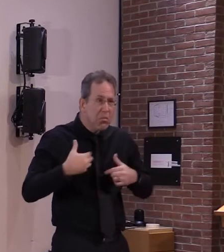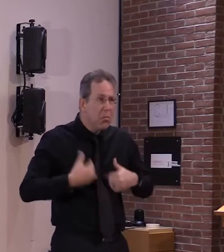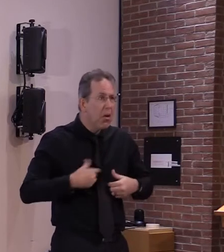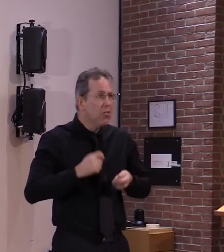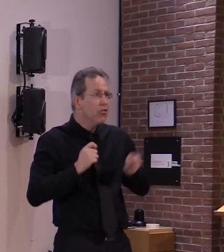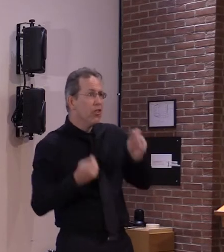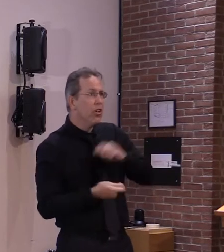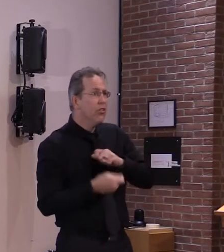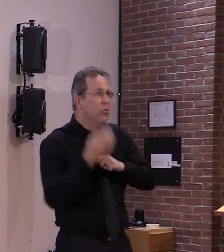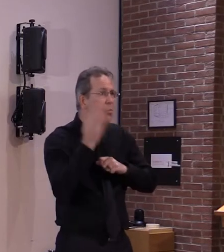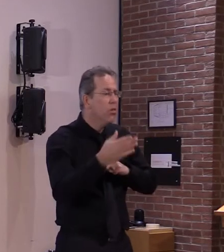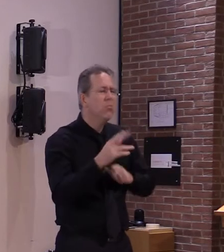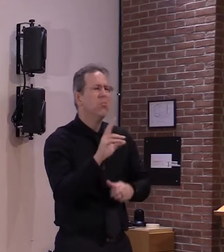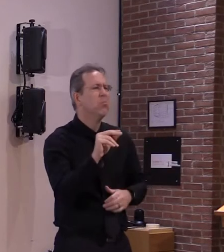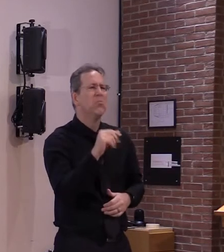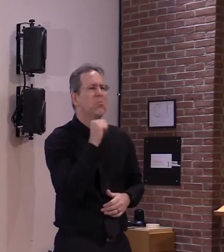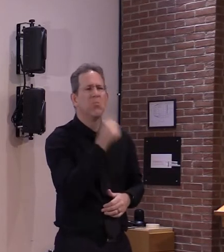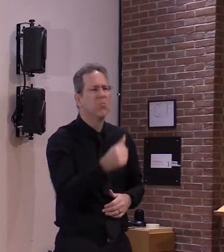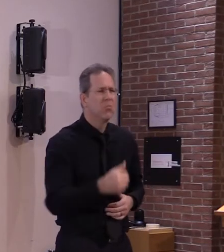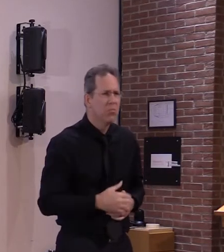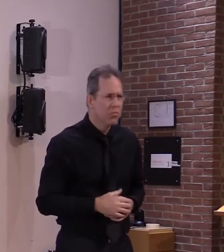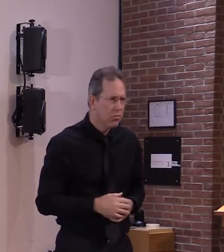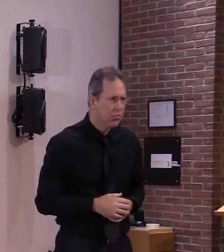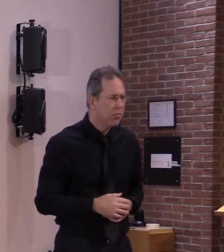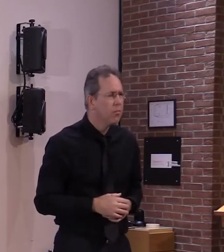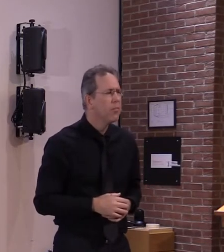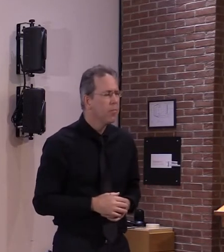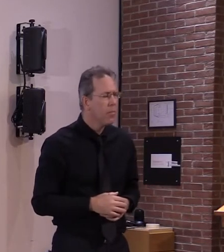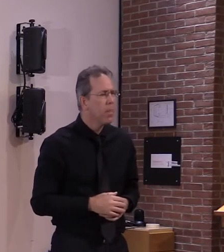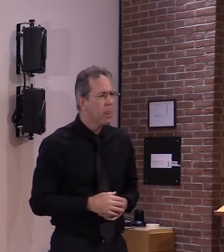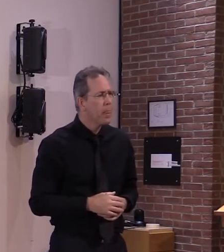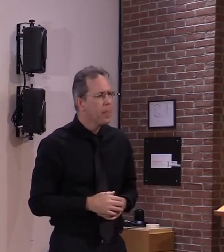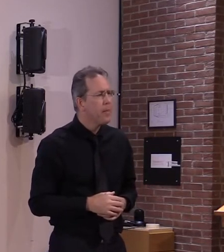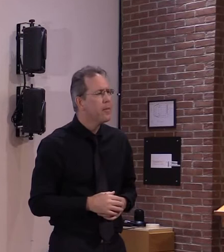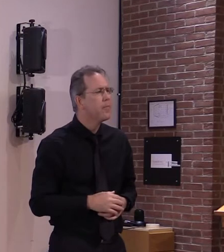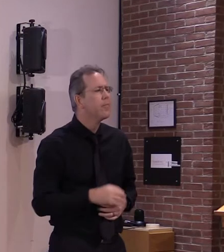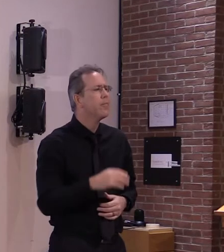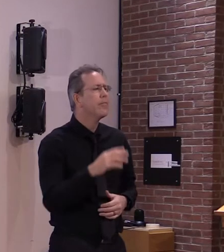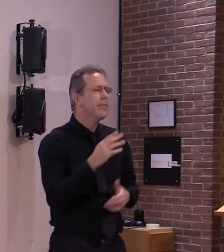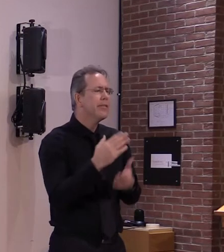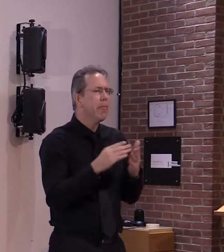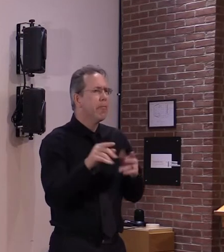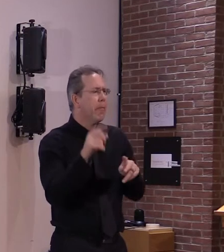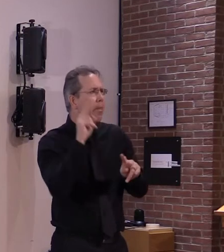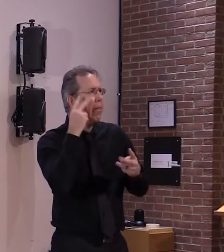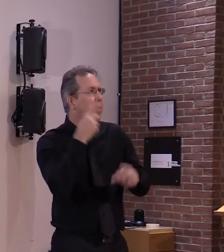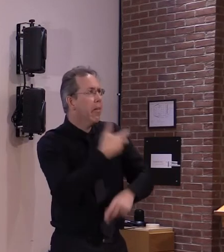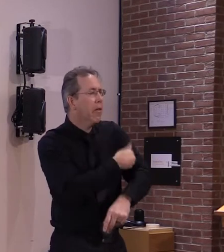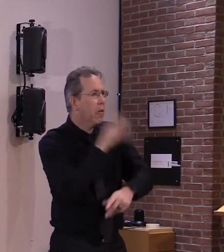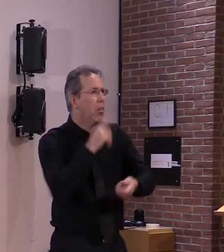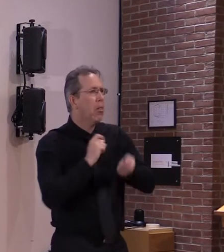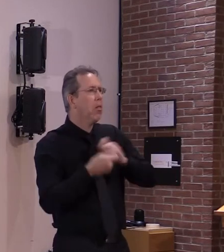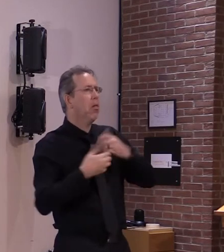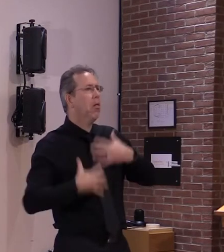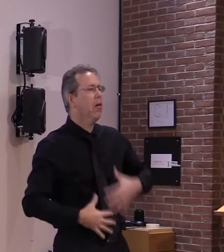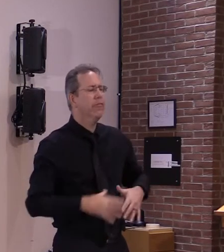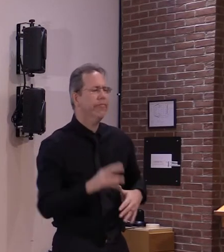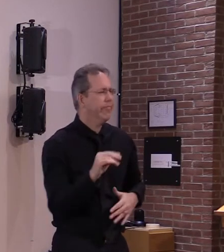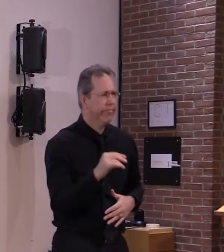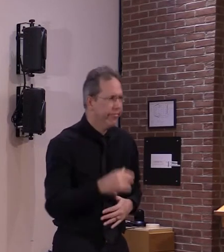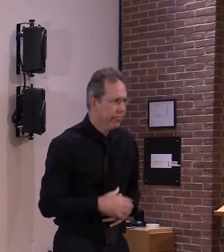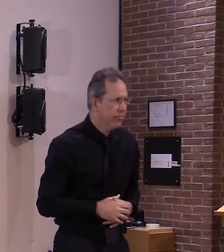and i think this was fed even a little more by the two cases in great britain where there was an anaphylactic reaction